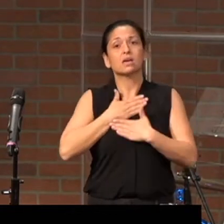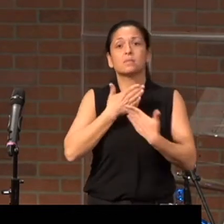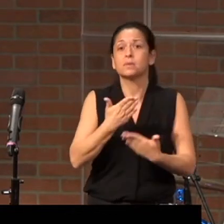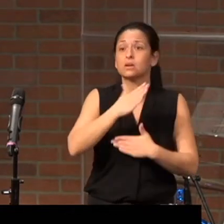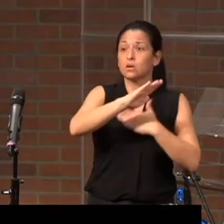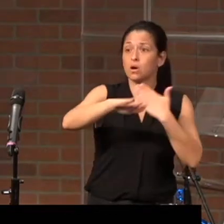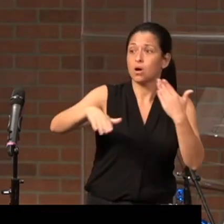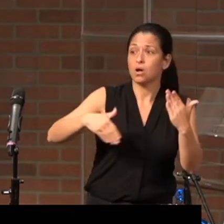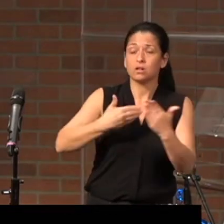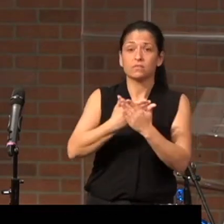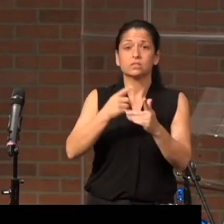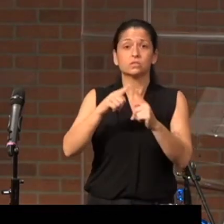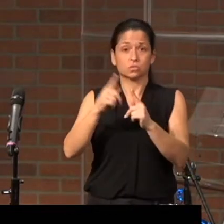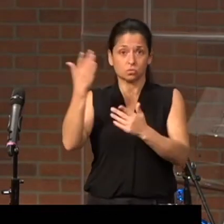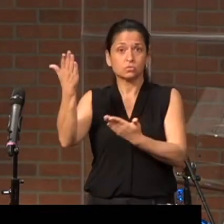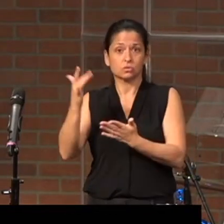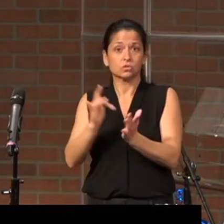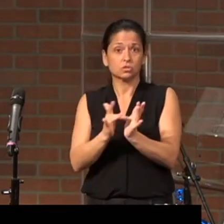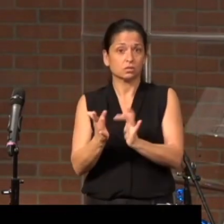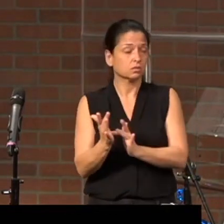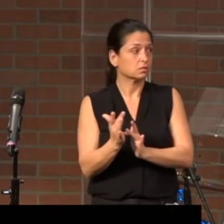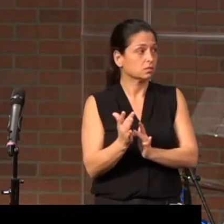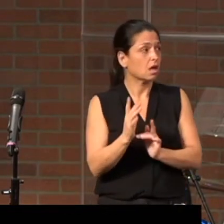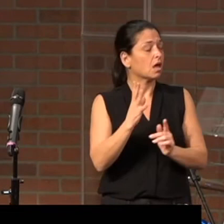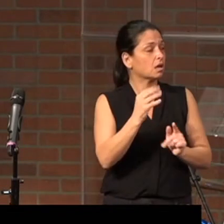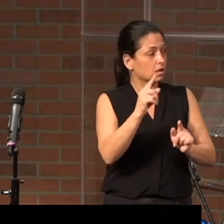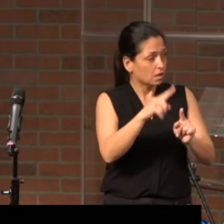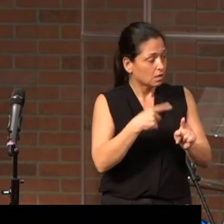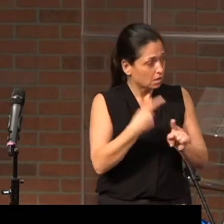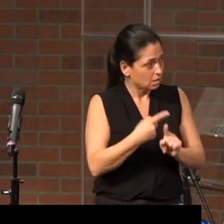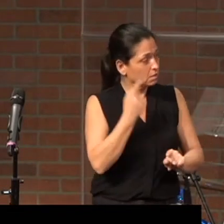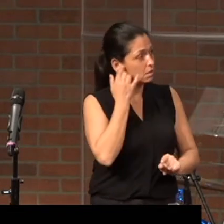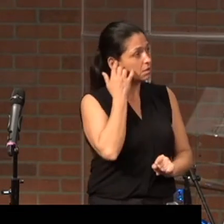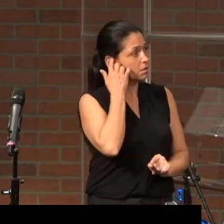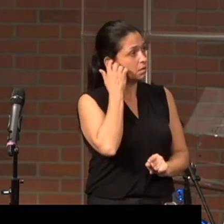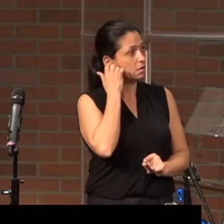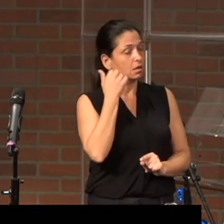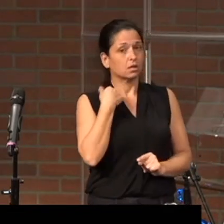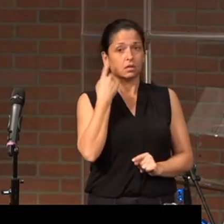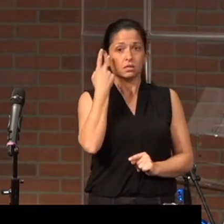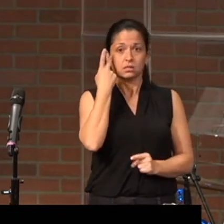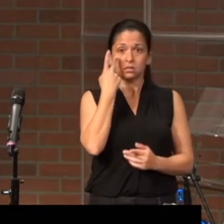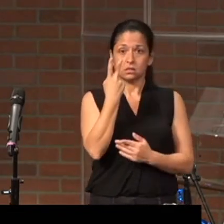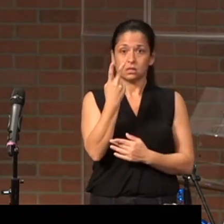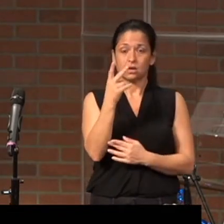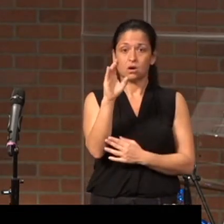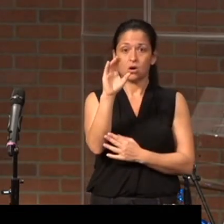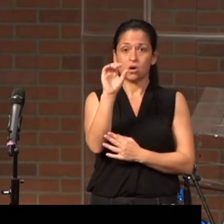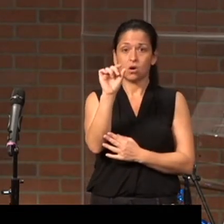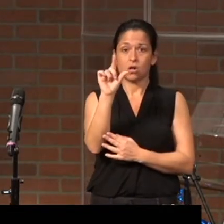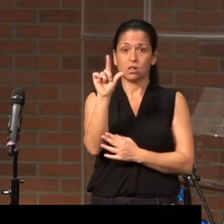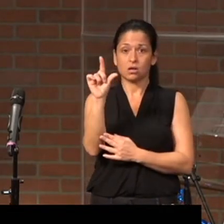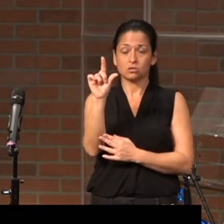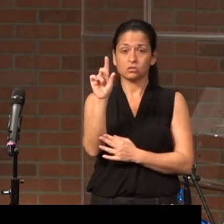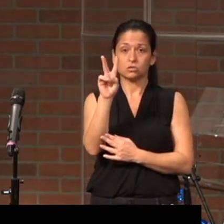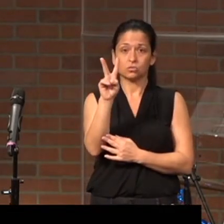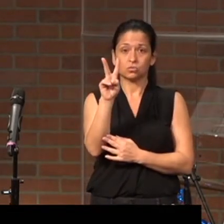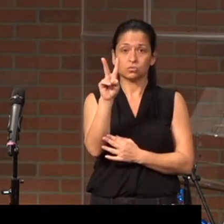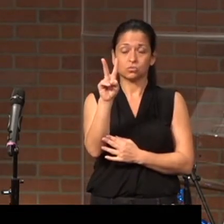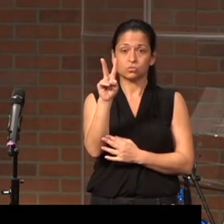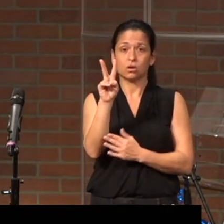all of this to Jesus. And then, I come across Colossians 2, 14, and it says this.